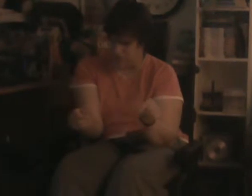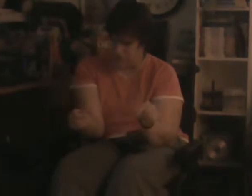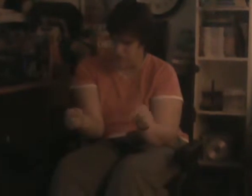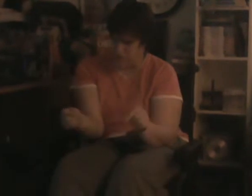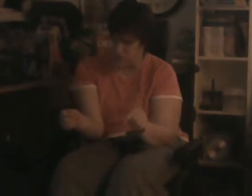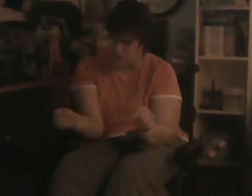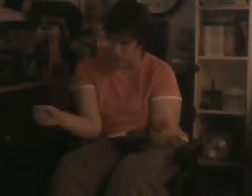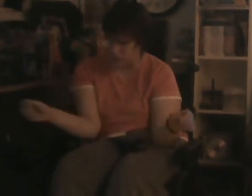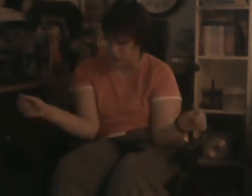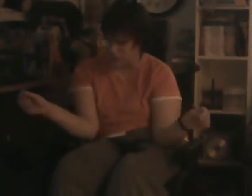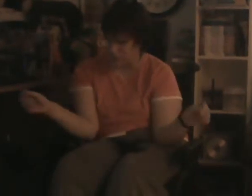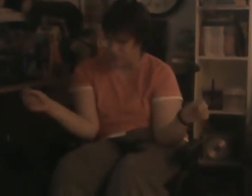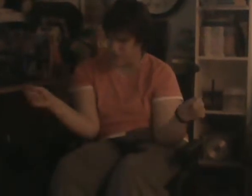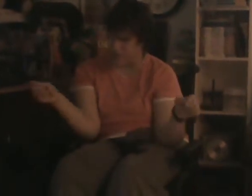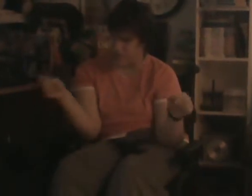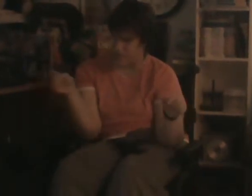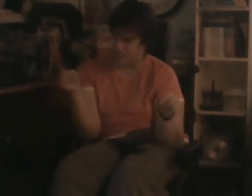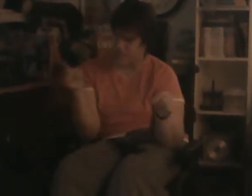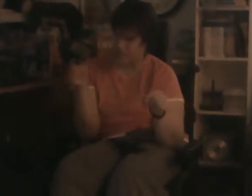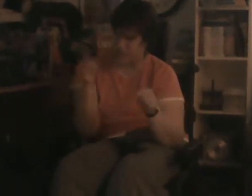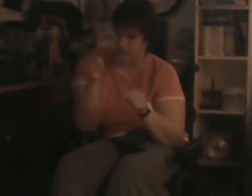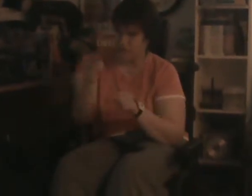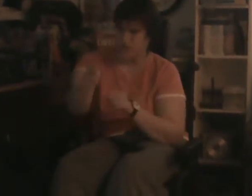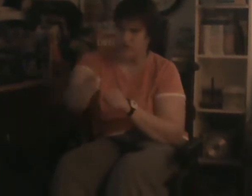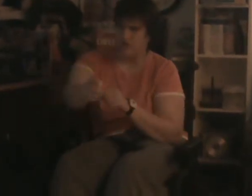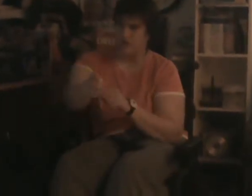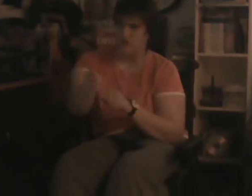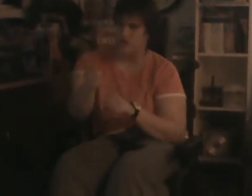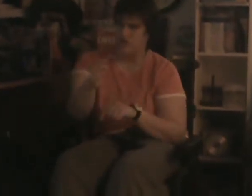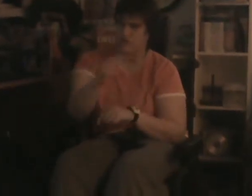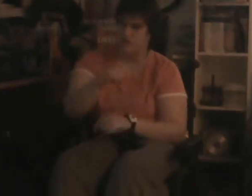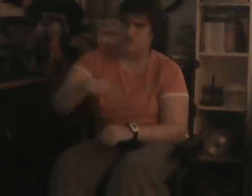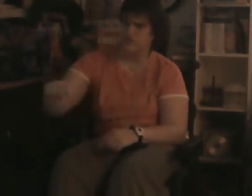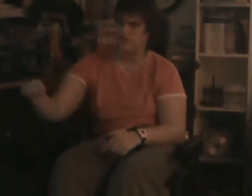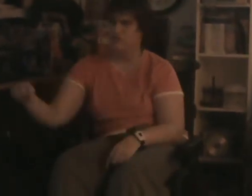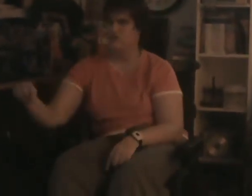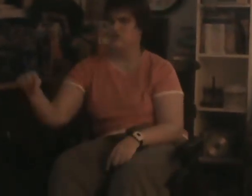coming your way.